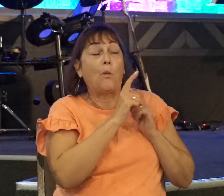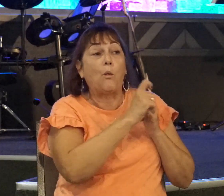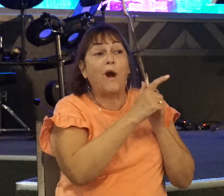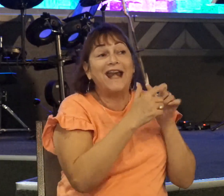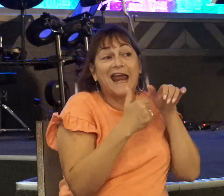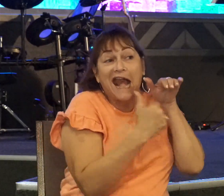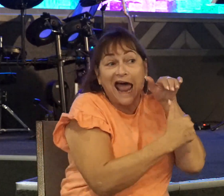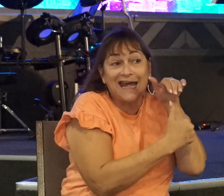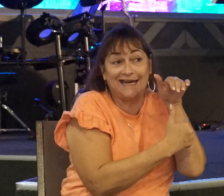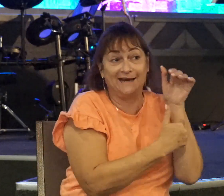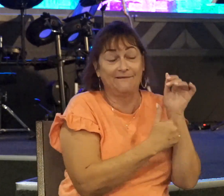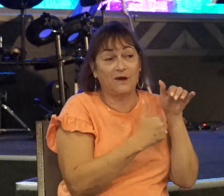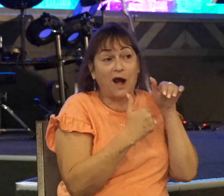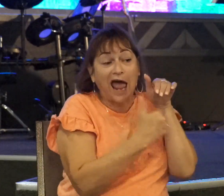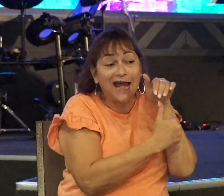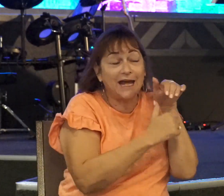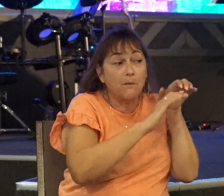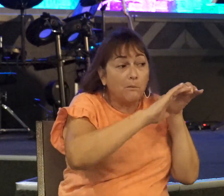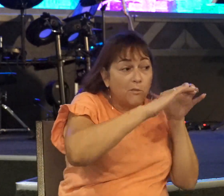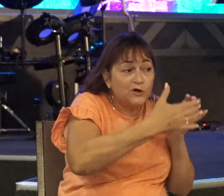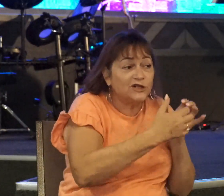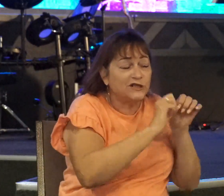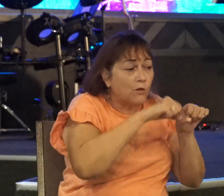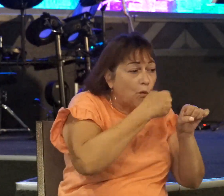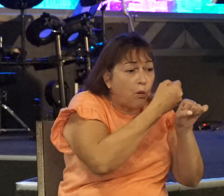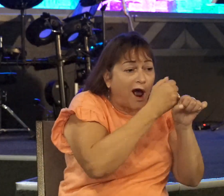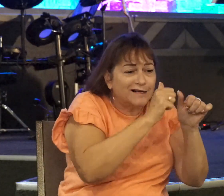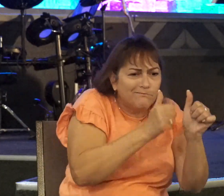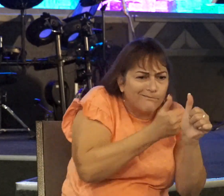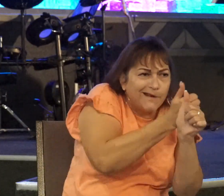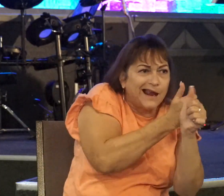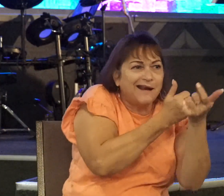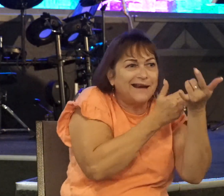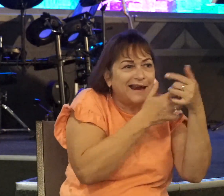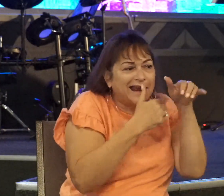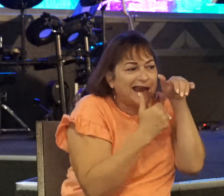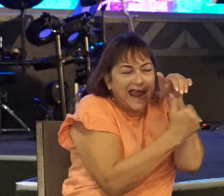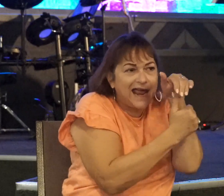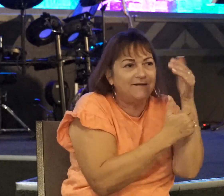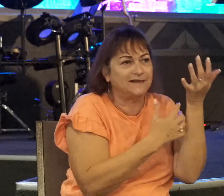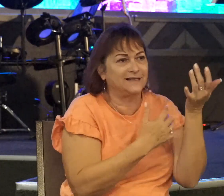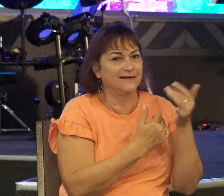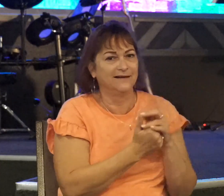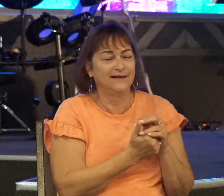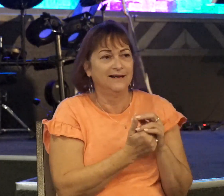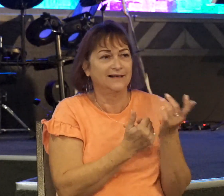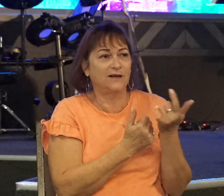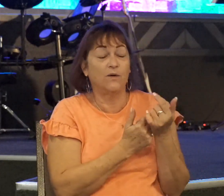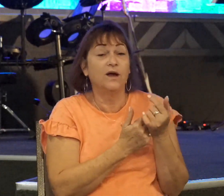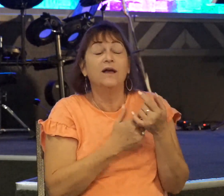in bushes and rocks and caves and anything they could hide in. Well, so they're cracking a joke about that.